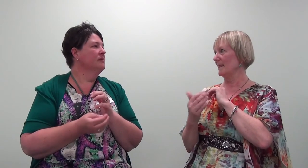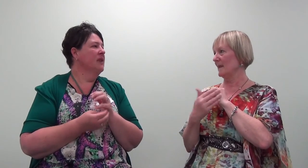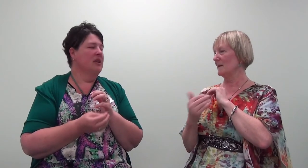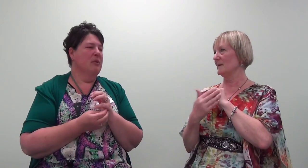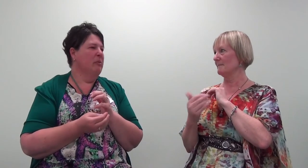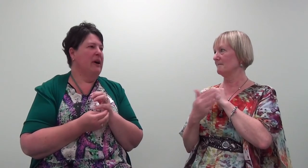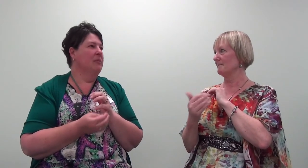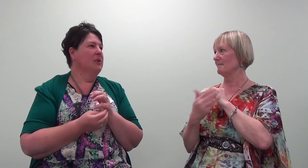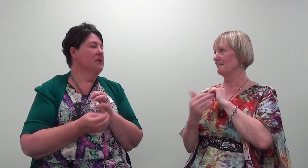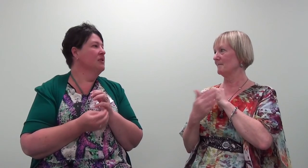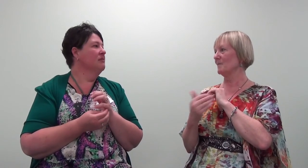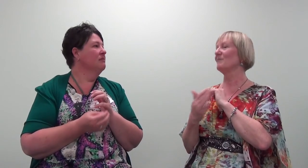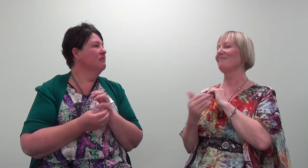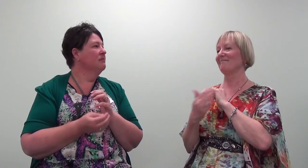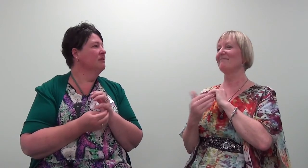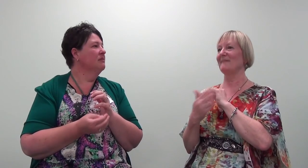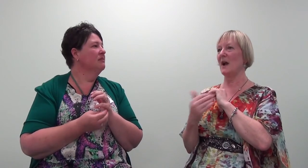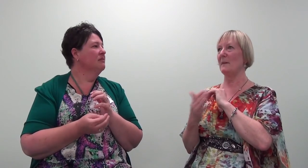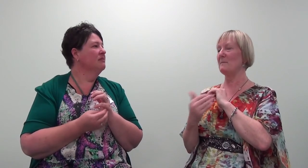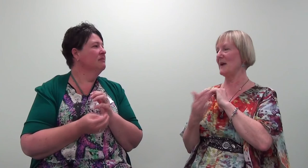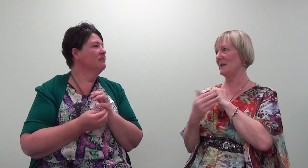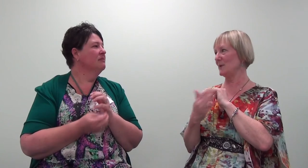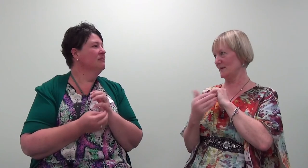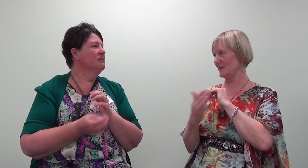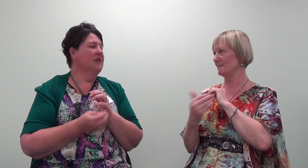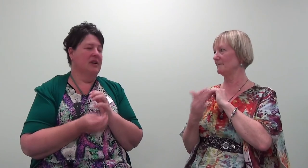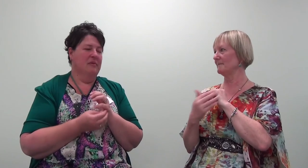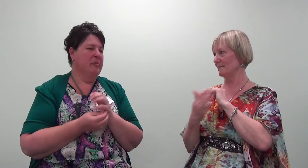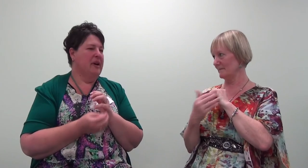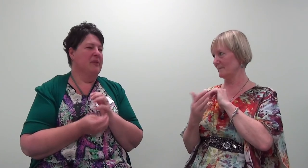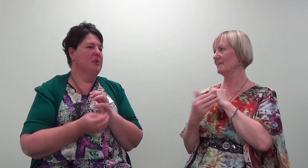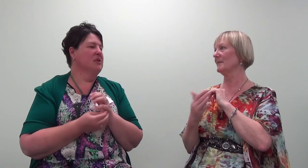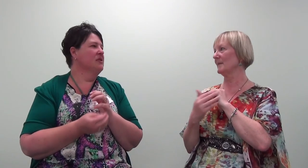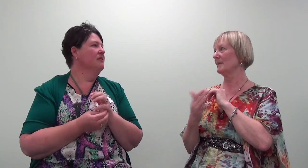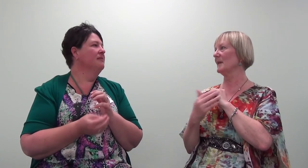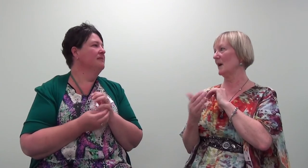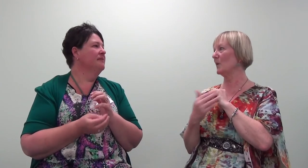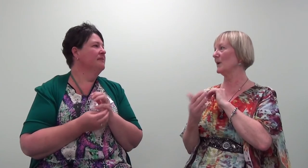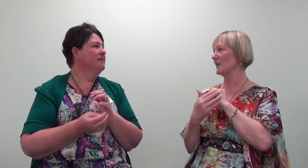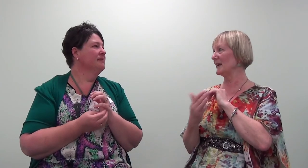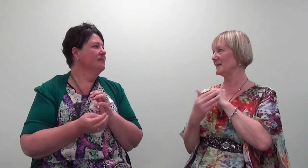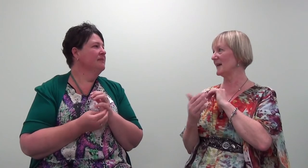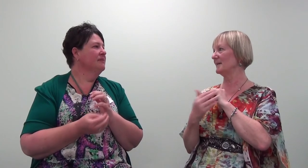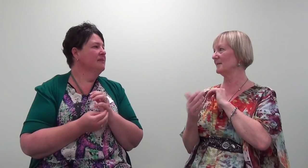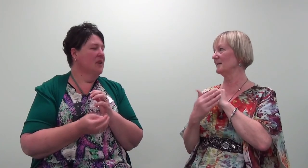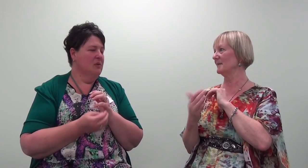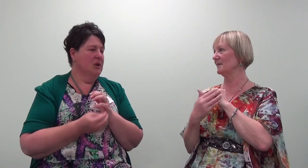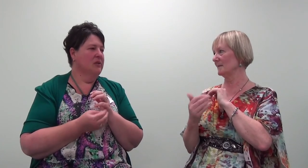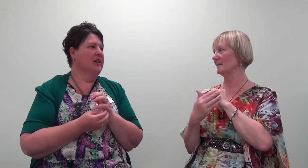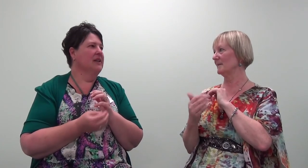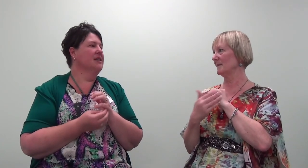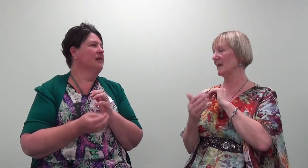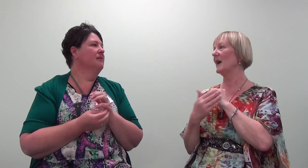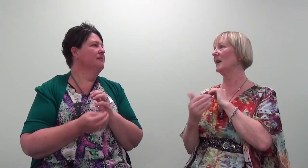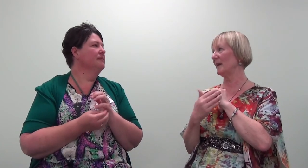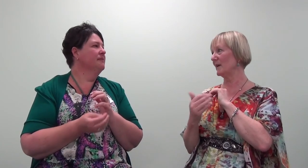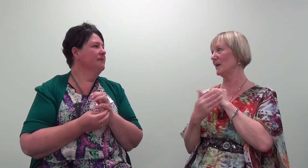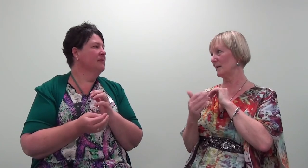That I'm a bad person. I'm a bad person. That I'm a bad person. I want to release that. I want to release that. and let it go.